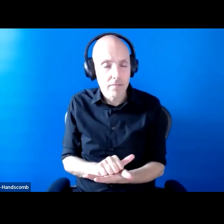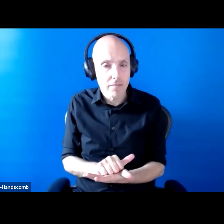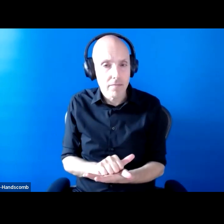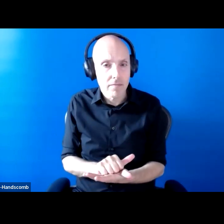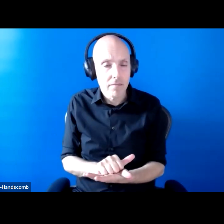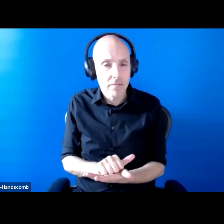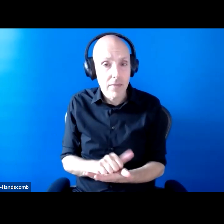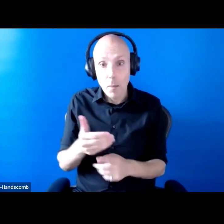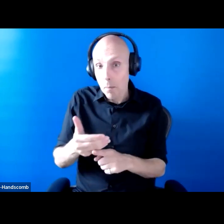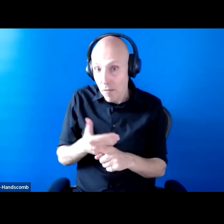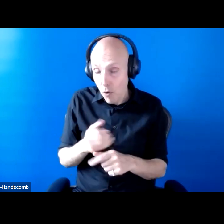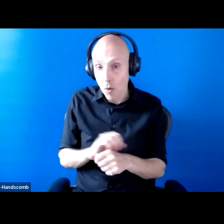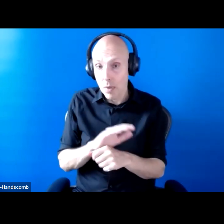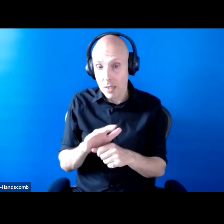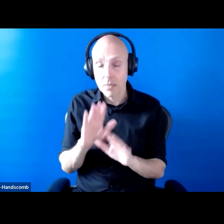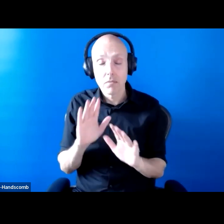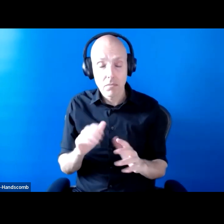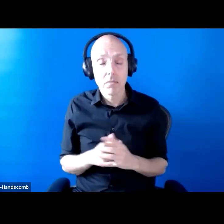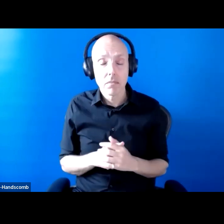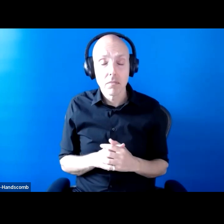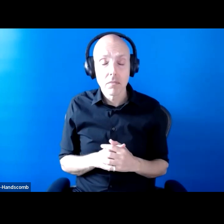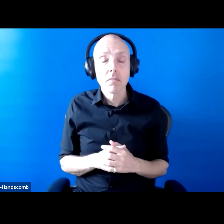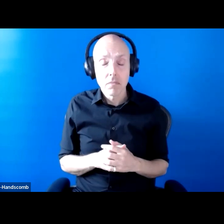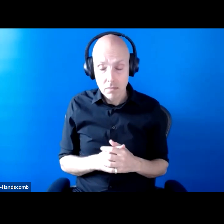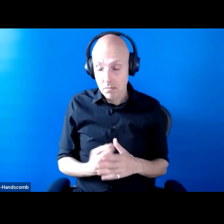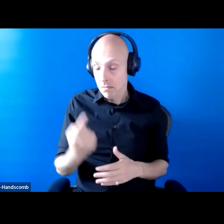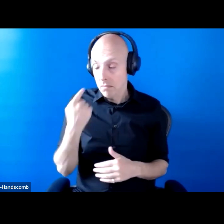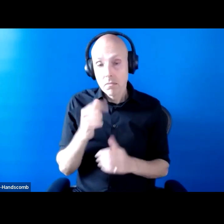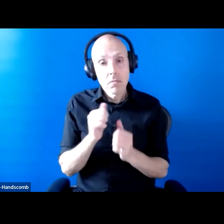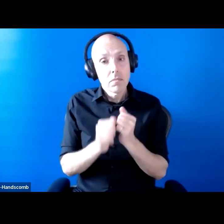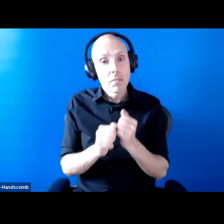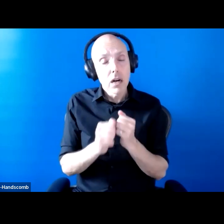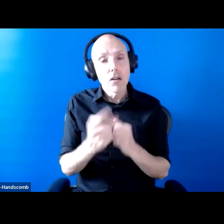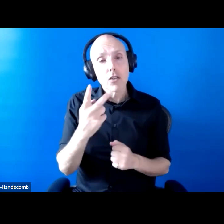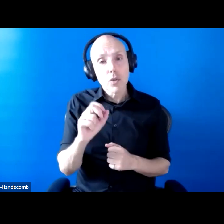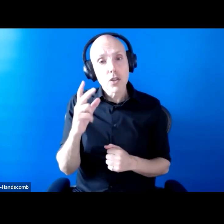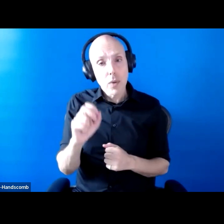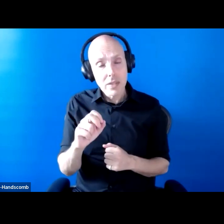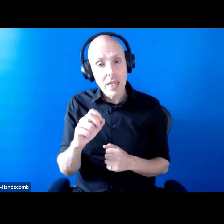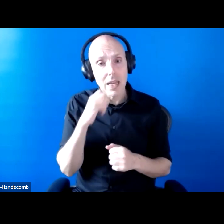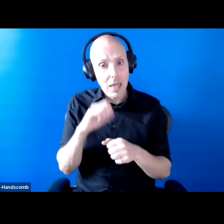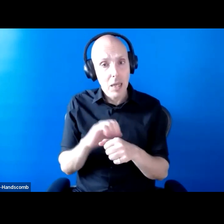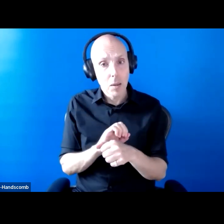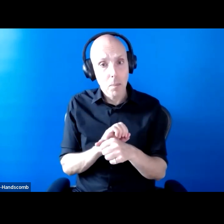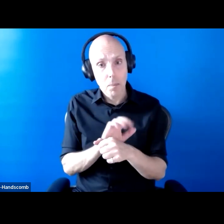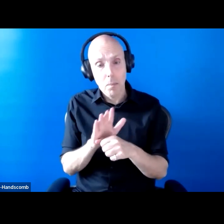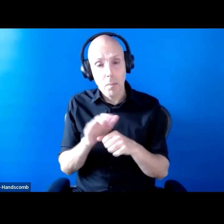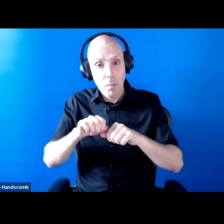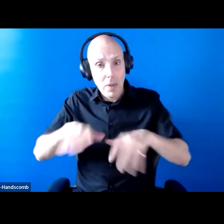When the pandemic started back in March 2020. I think the most shocking thing.